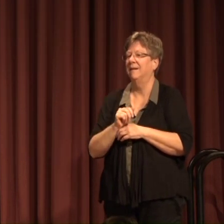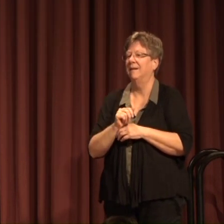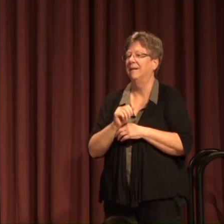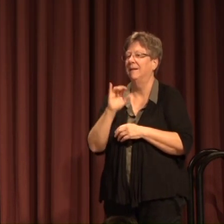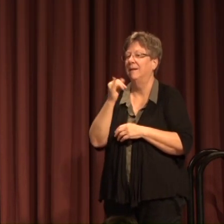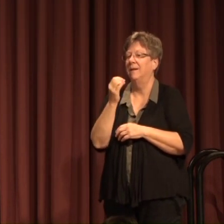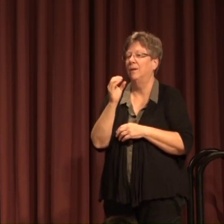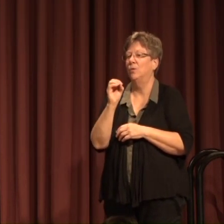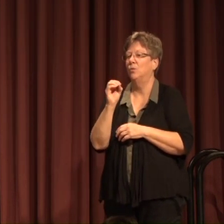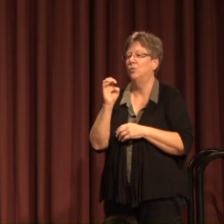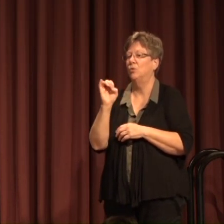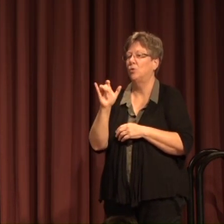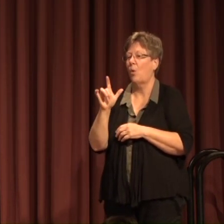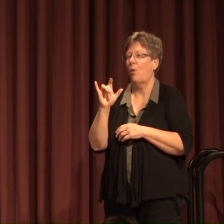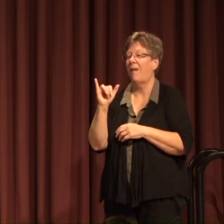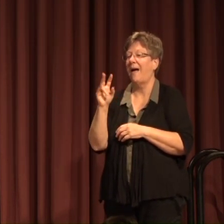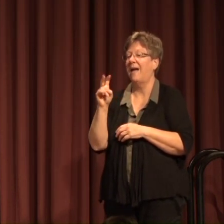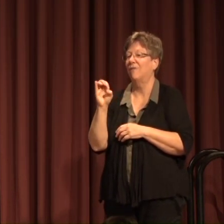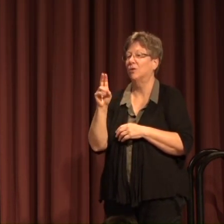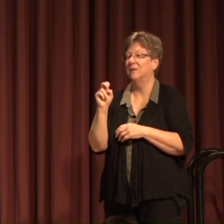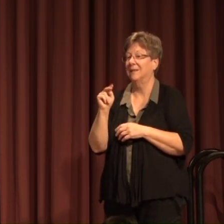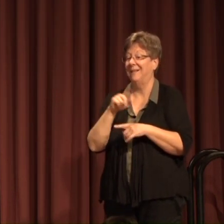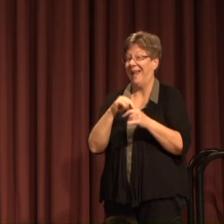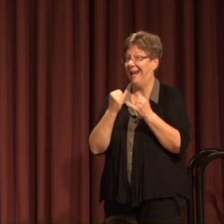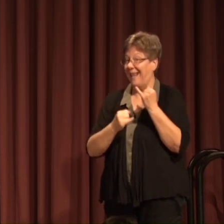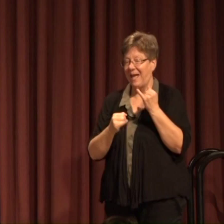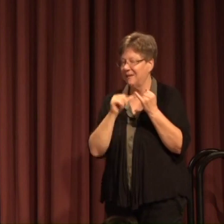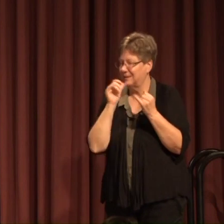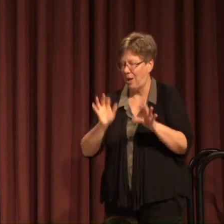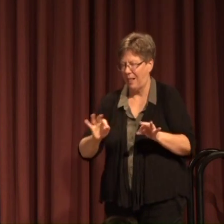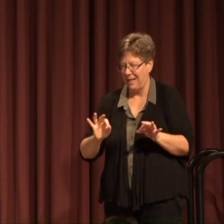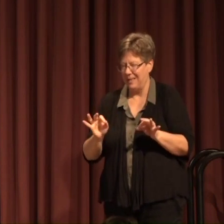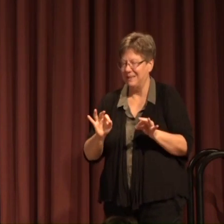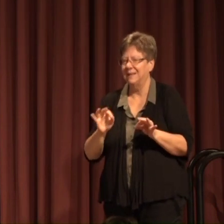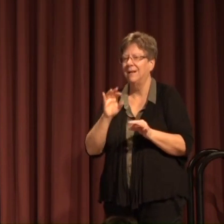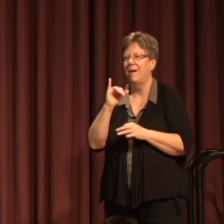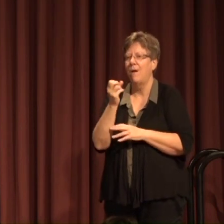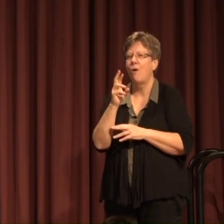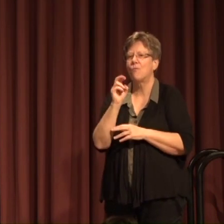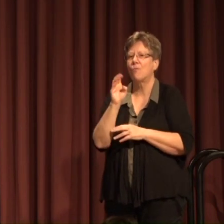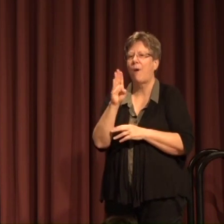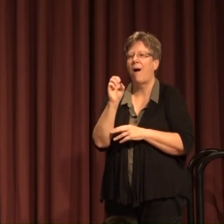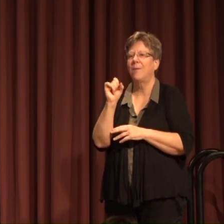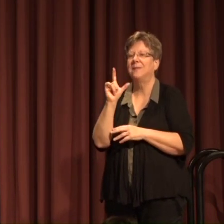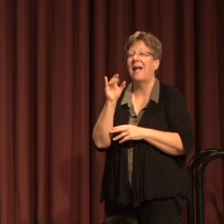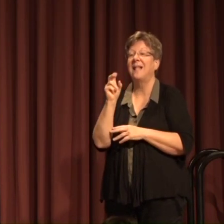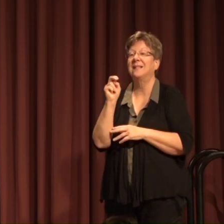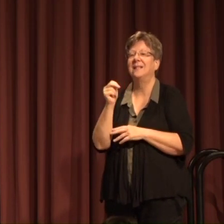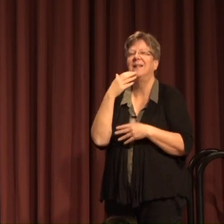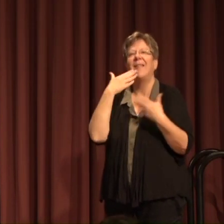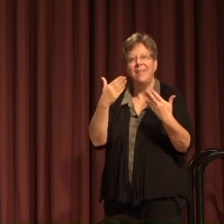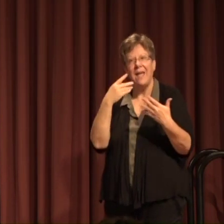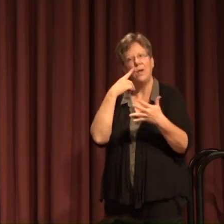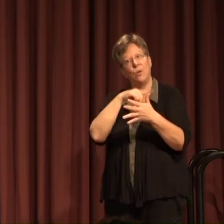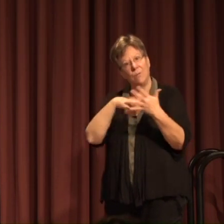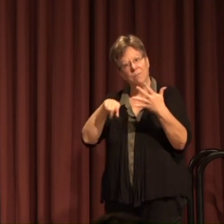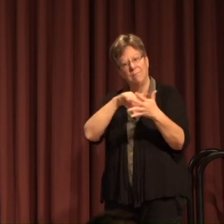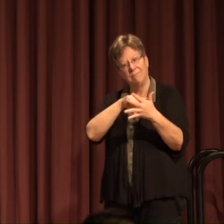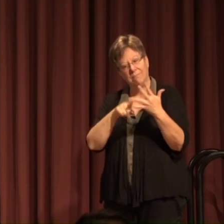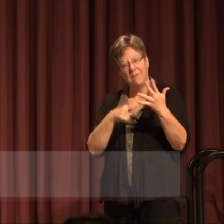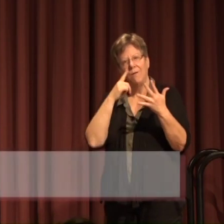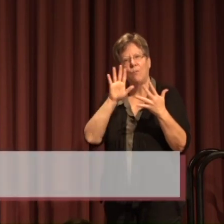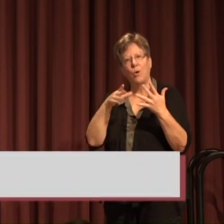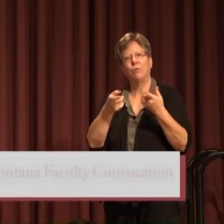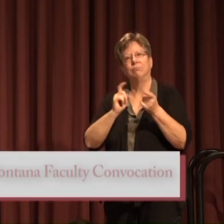Joel Iverson and finally but not least Rob Saldin thank you all for your contributions to the college and the